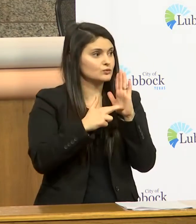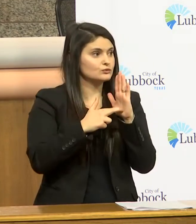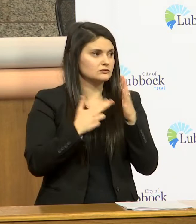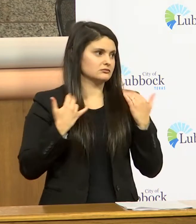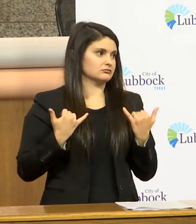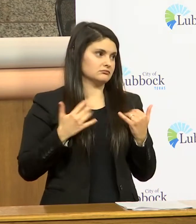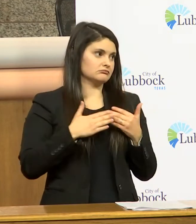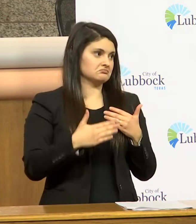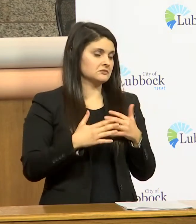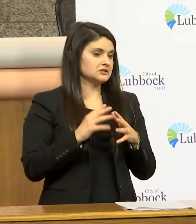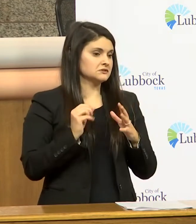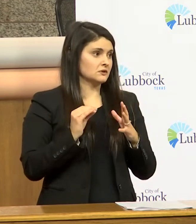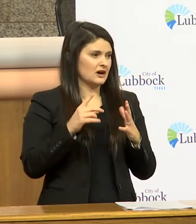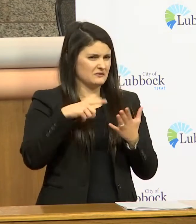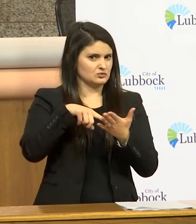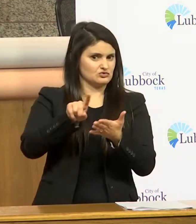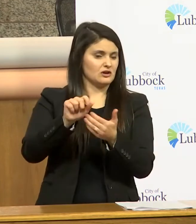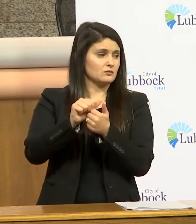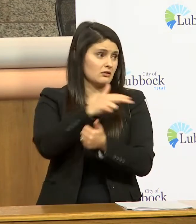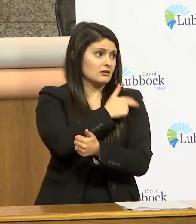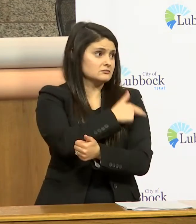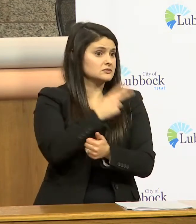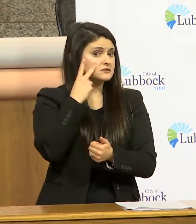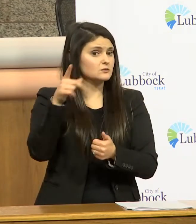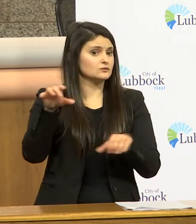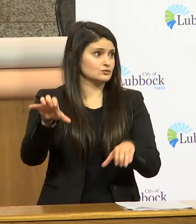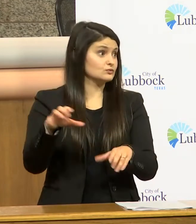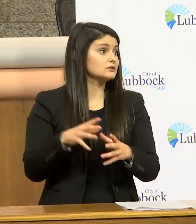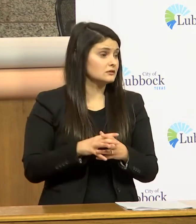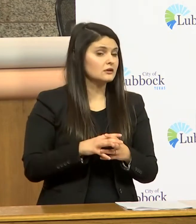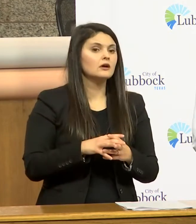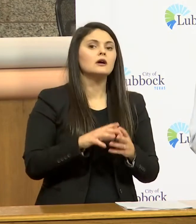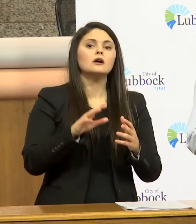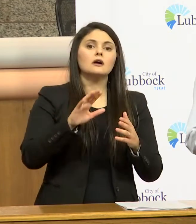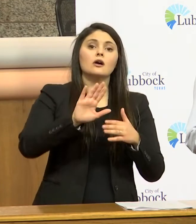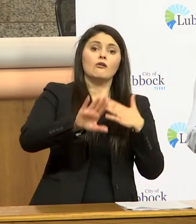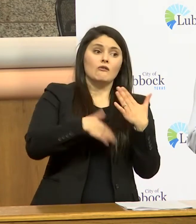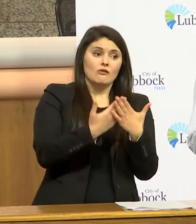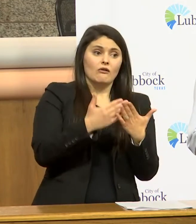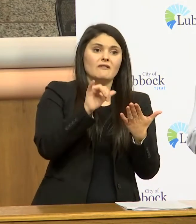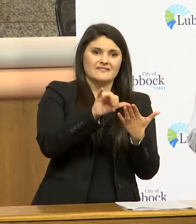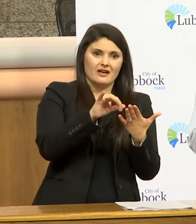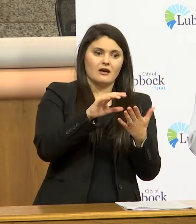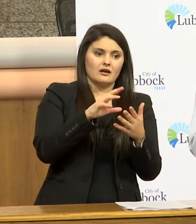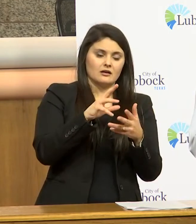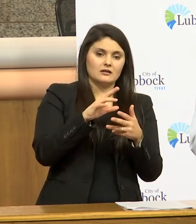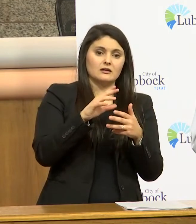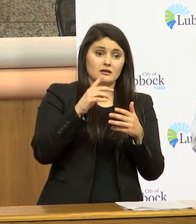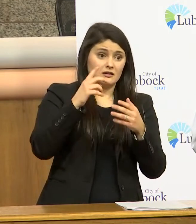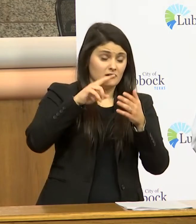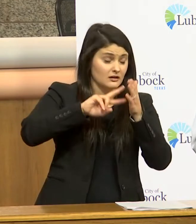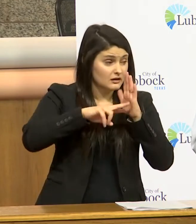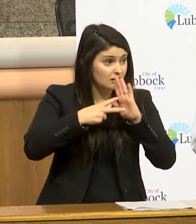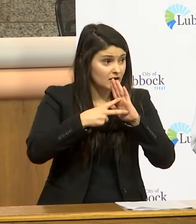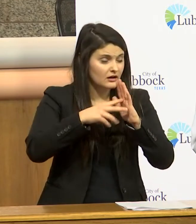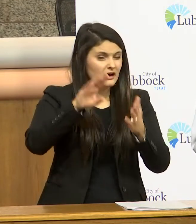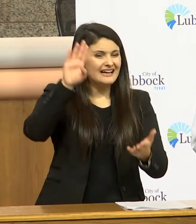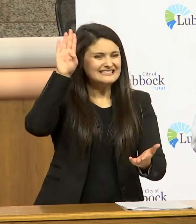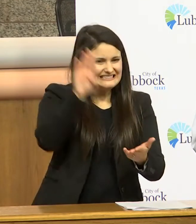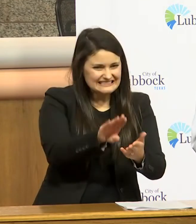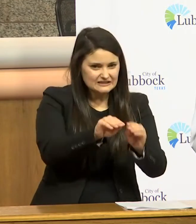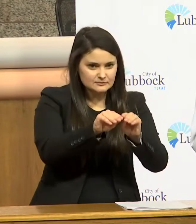and so i'd have to check with the hospitals and see what they're doing so that's all in order to stop the spread